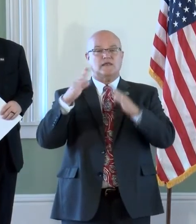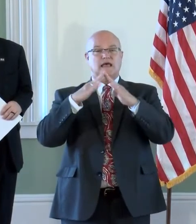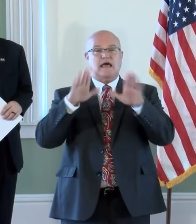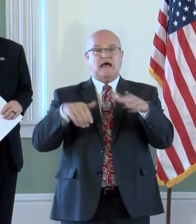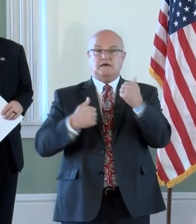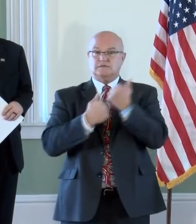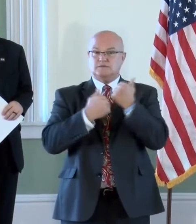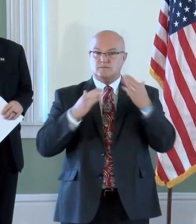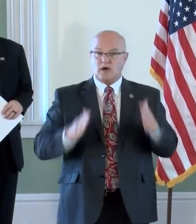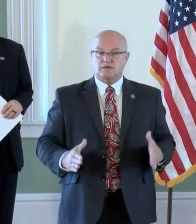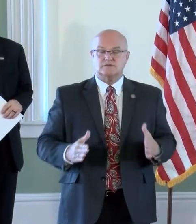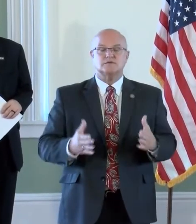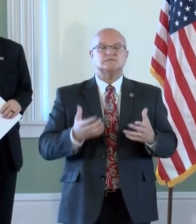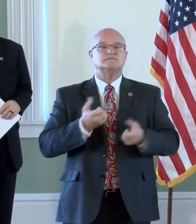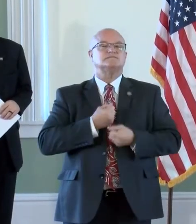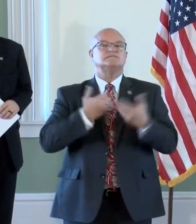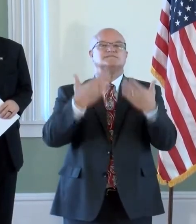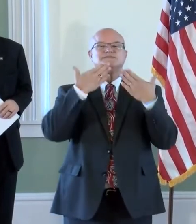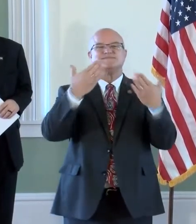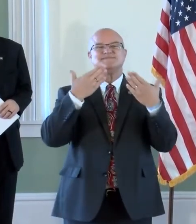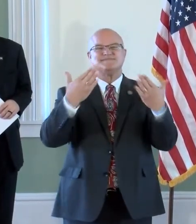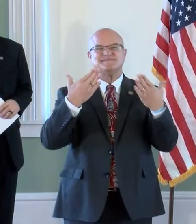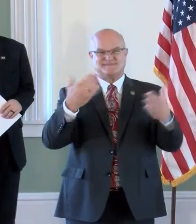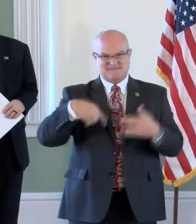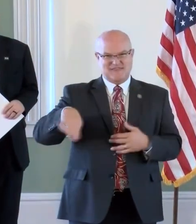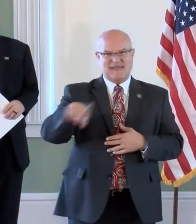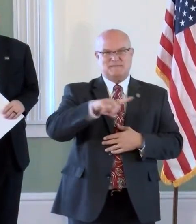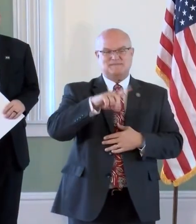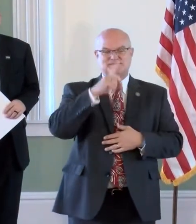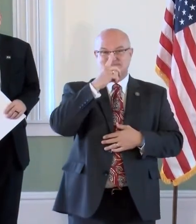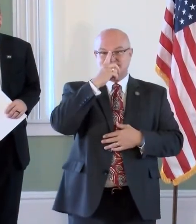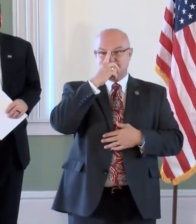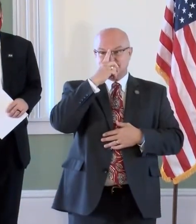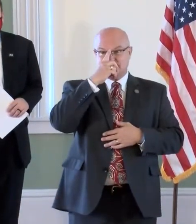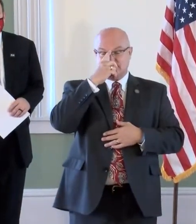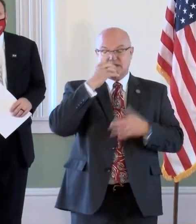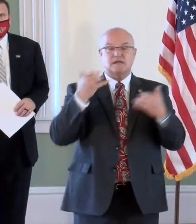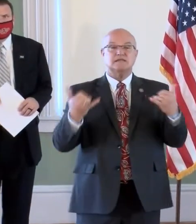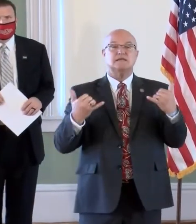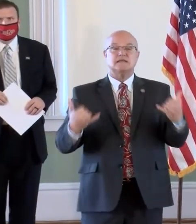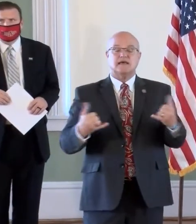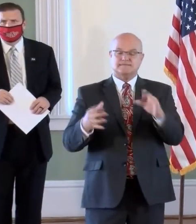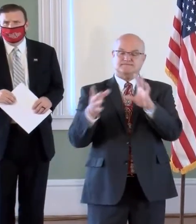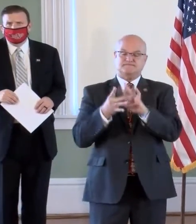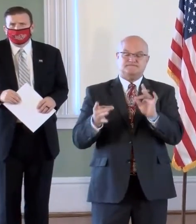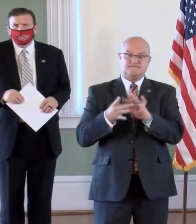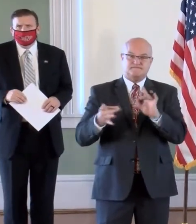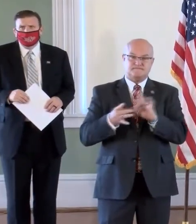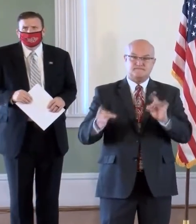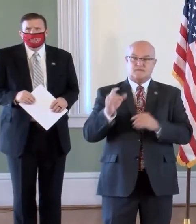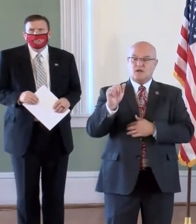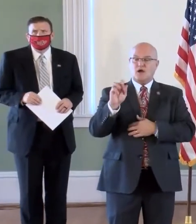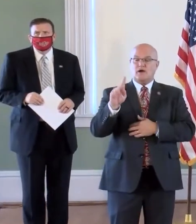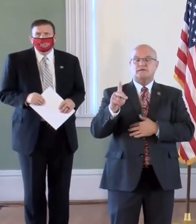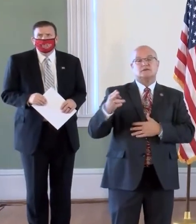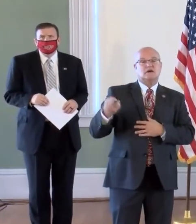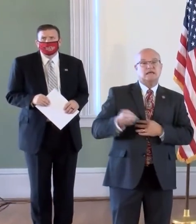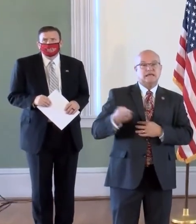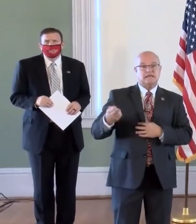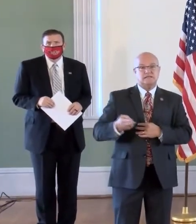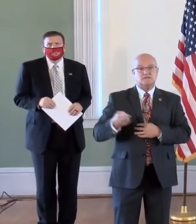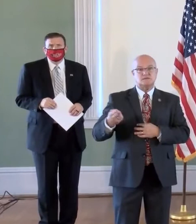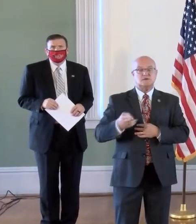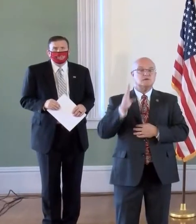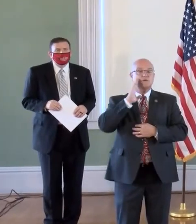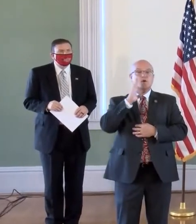sponsor, and I to express appreciation to them. Today, we are to talk about Arkansas history as